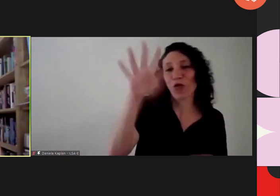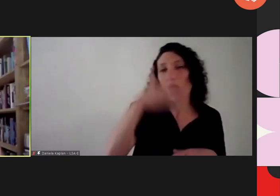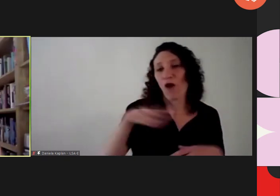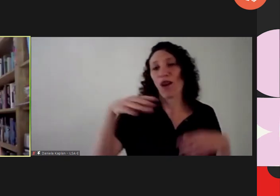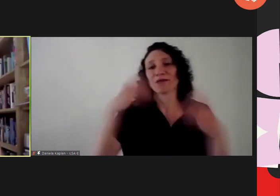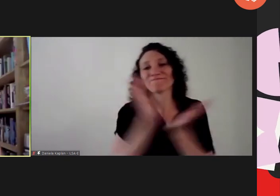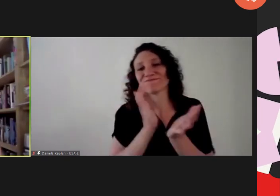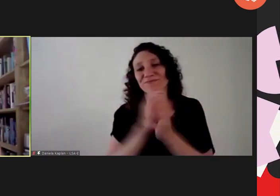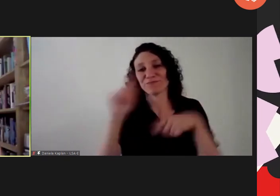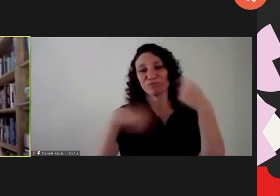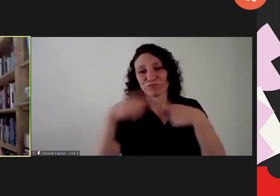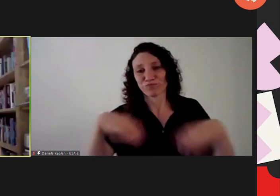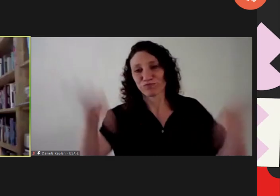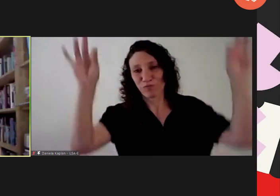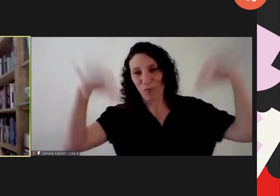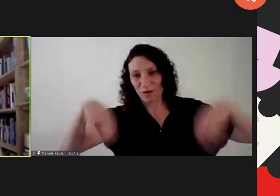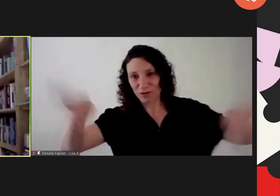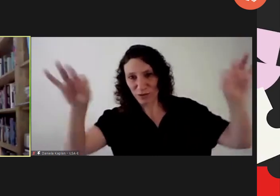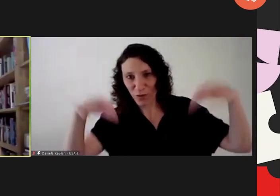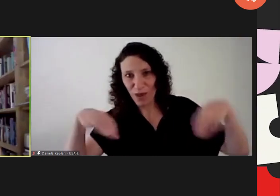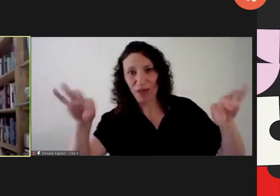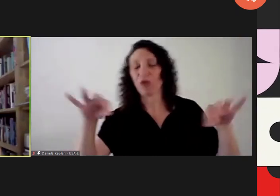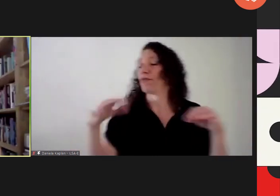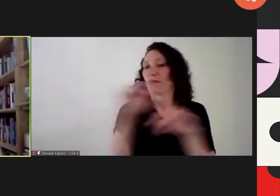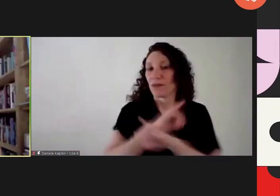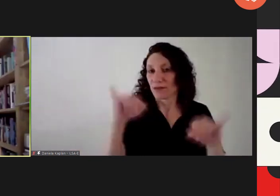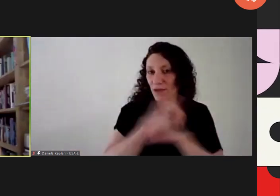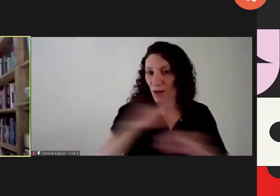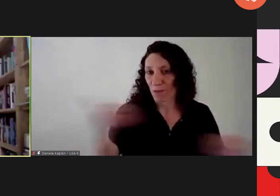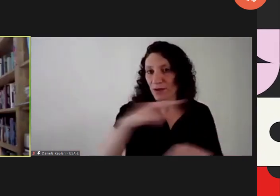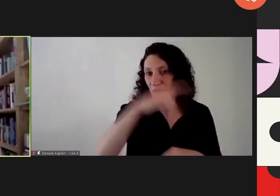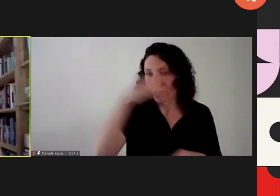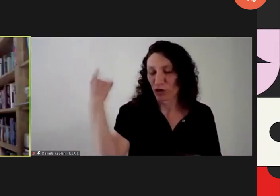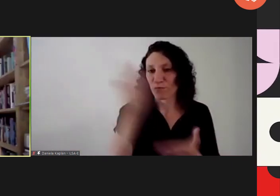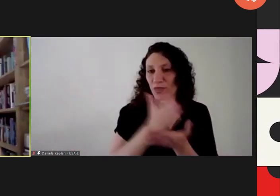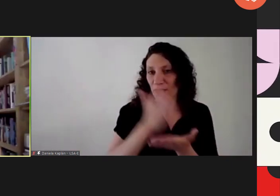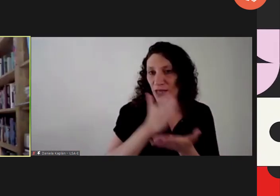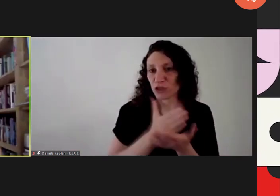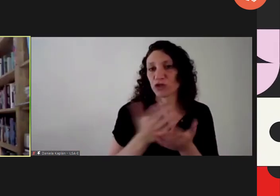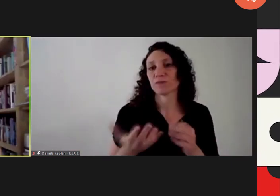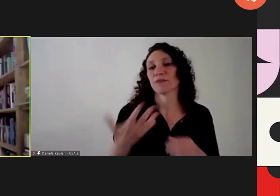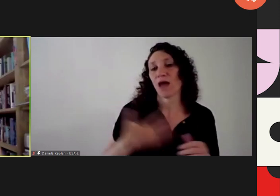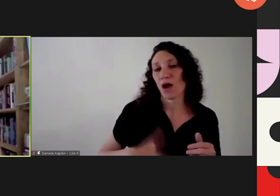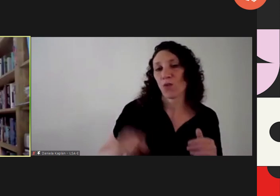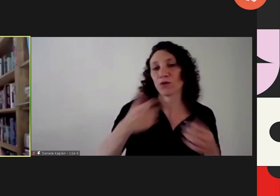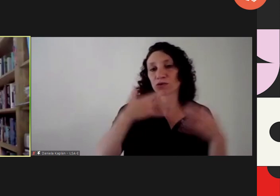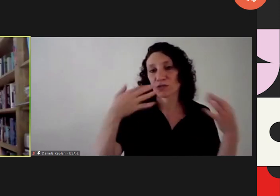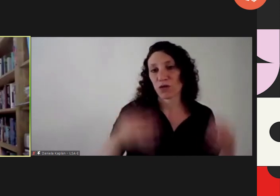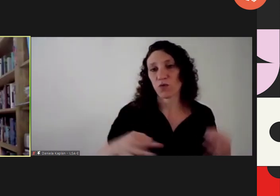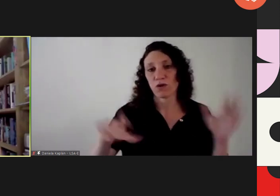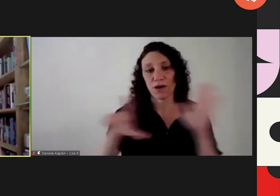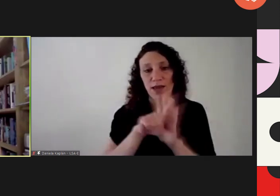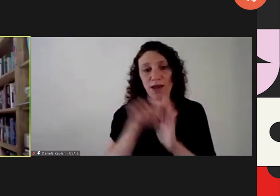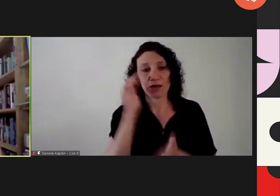coast to coast, the waves are there for us, and the scarves for the right to free